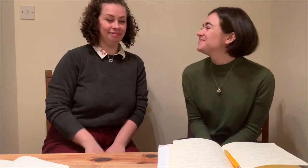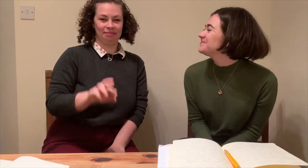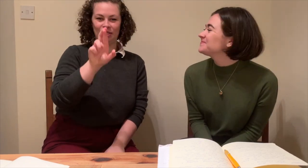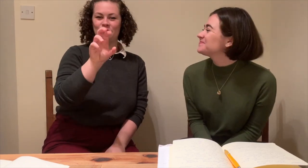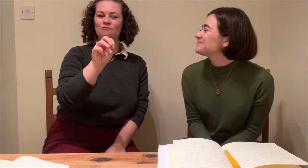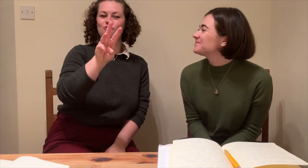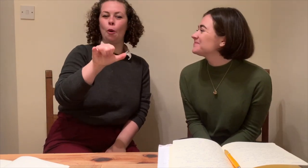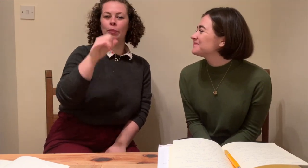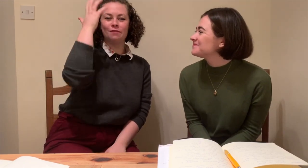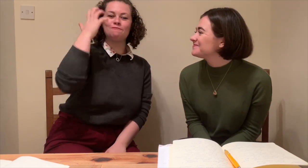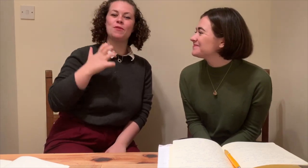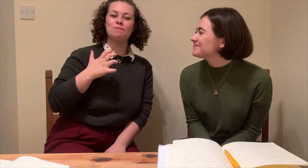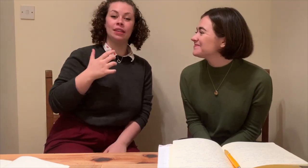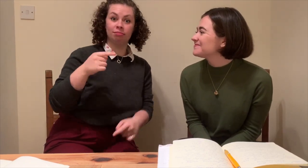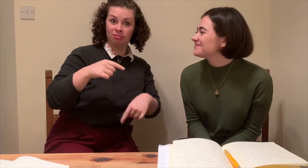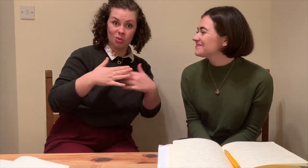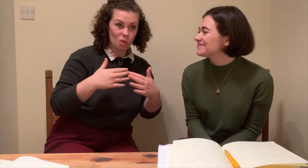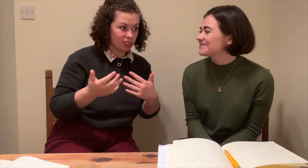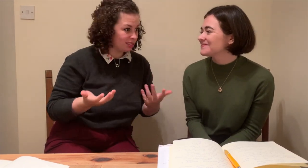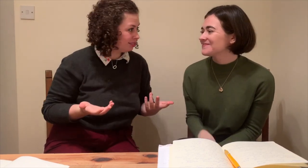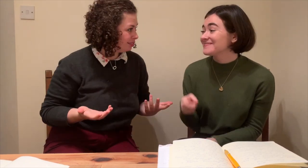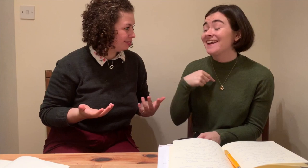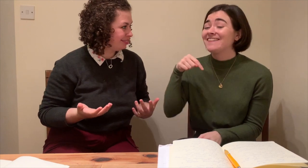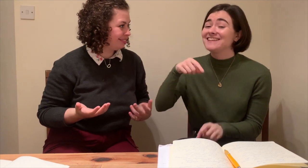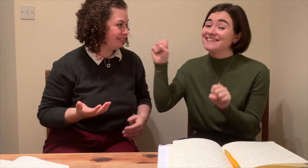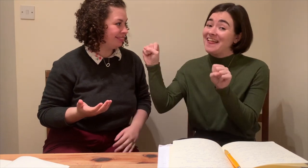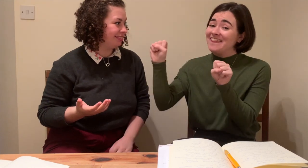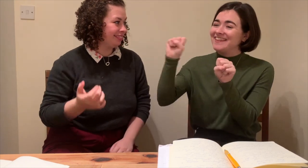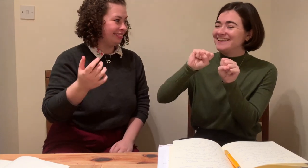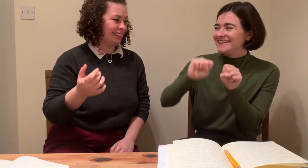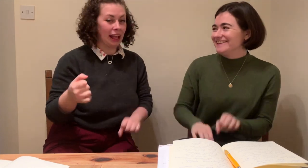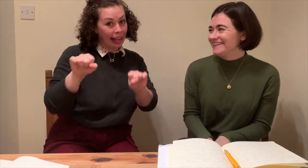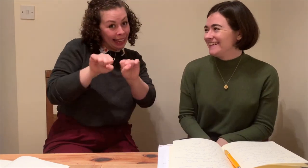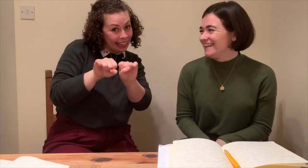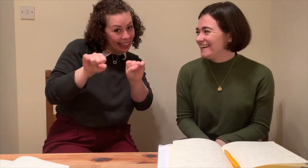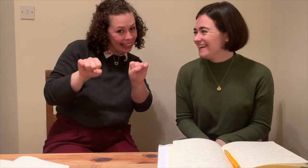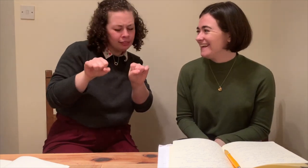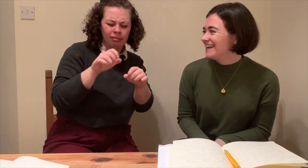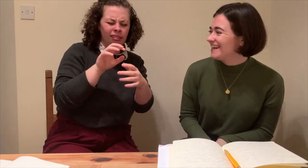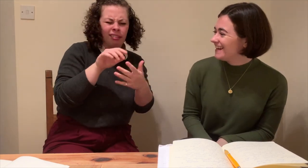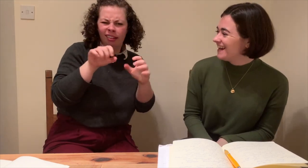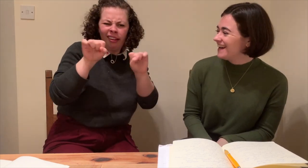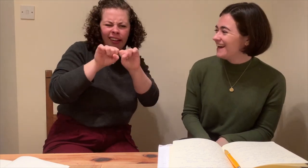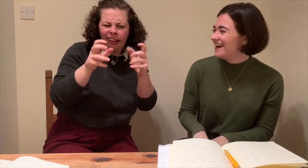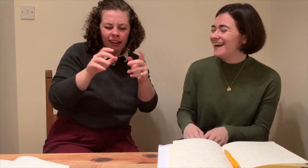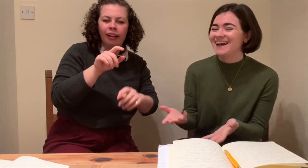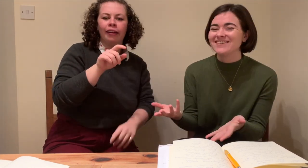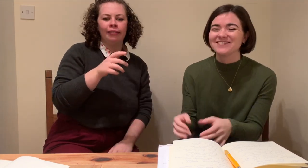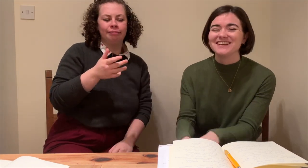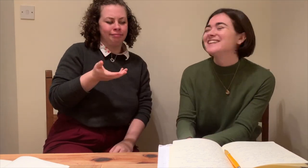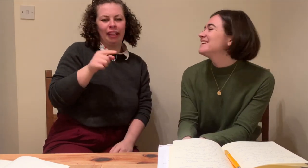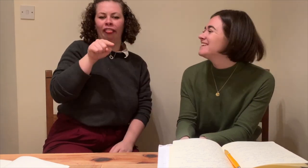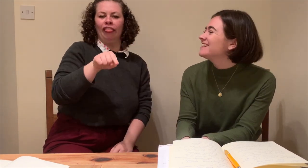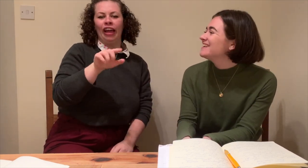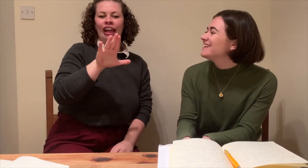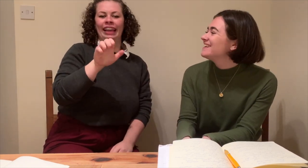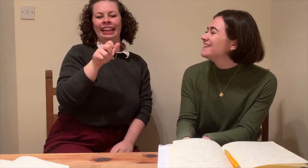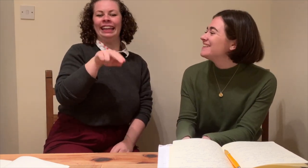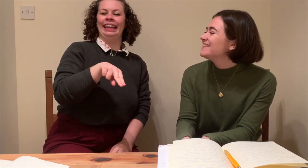Hi, I'm Kira. Hi, I'm Romy. And this is... The Lean. The Lean. So what's the topic for this week, Kira?